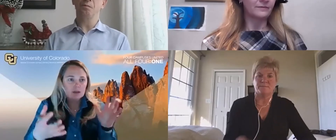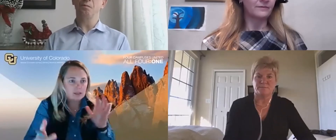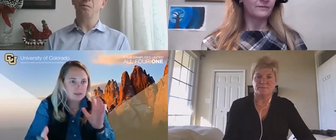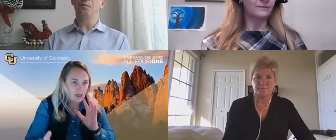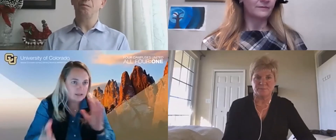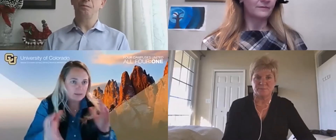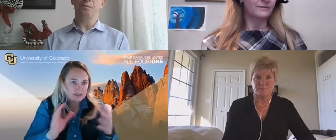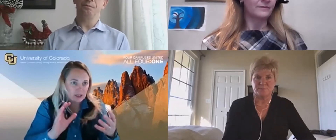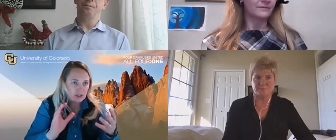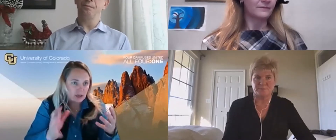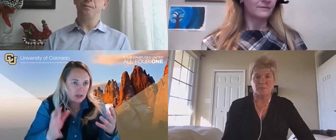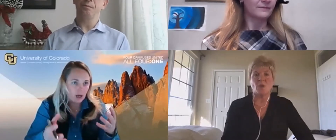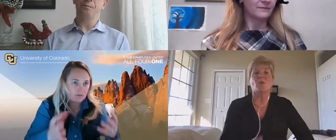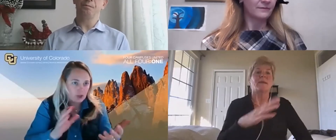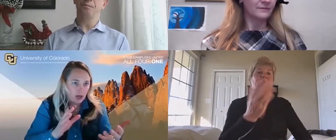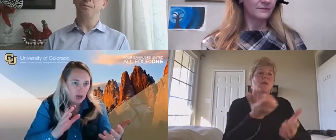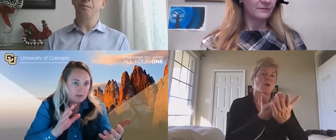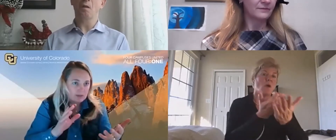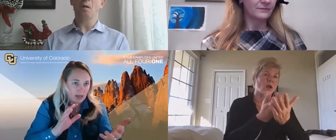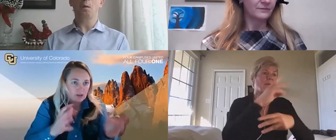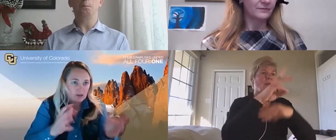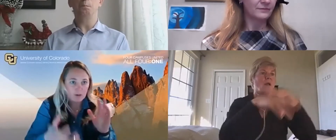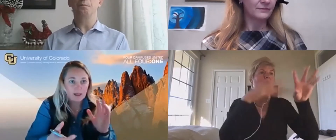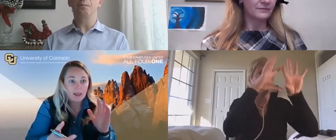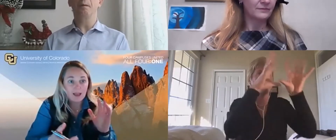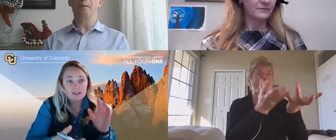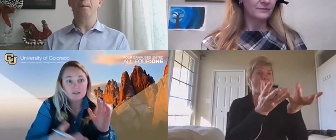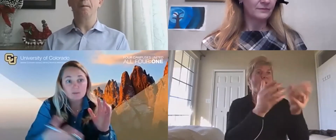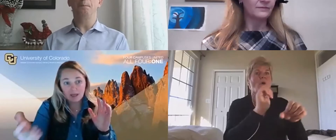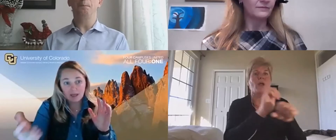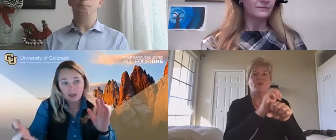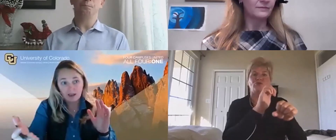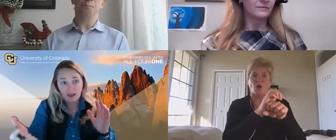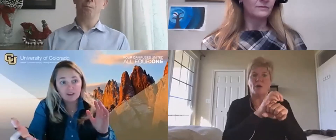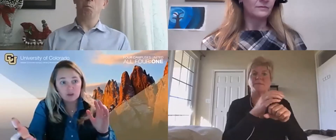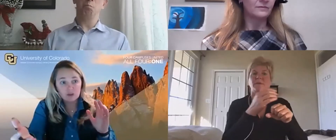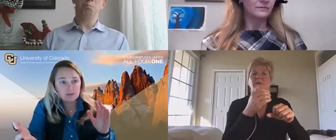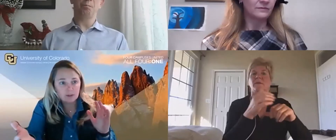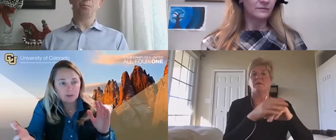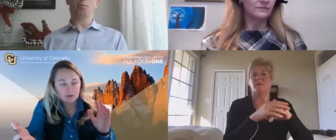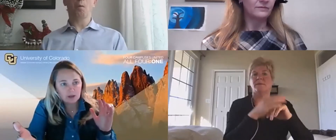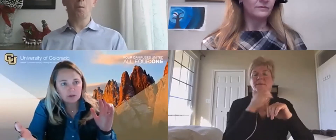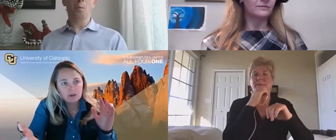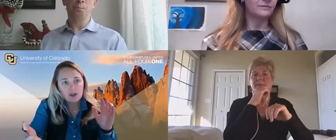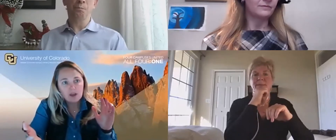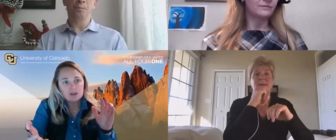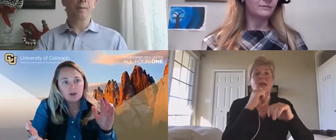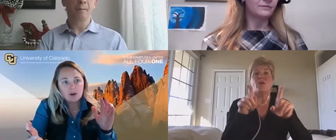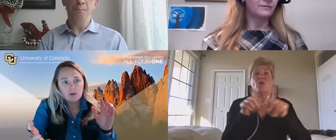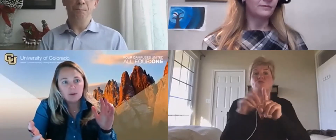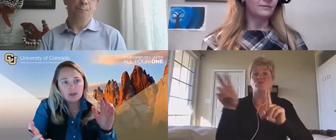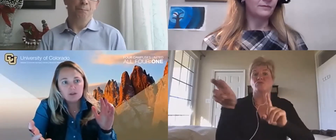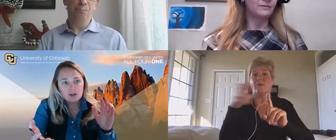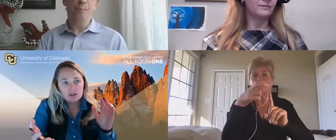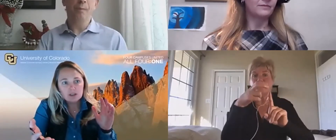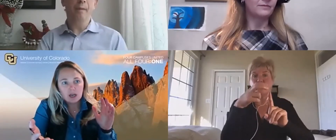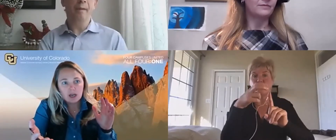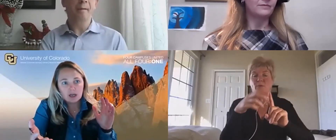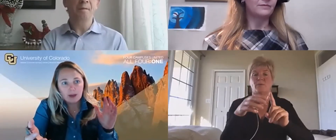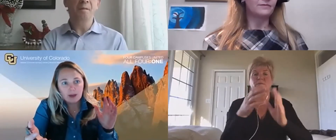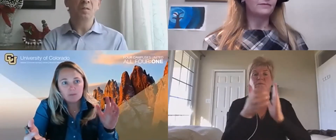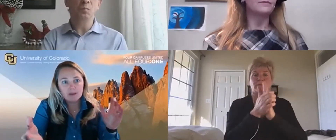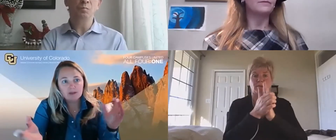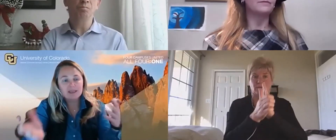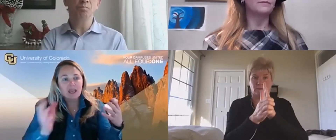this customization of jobs as well as being, having transferable skills. So, when you start to